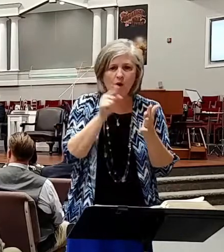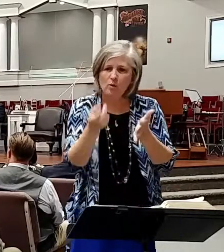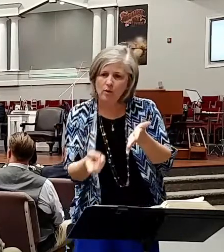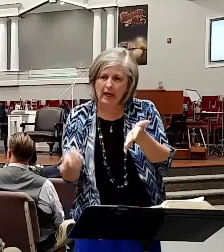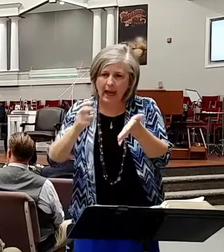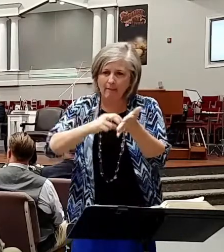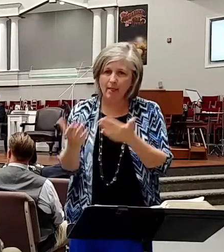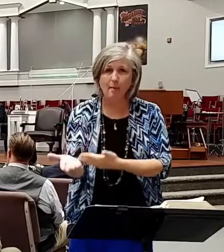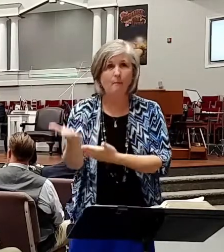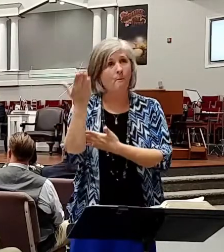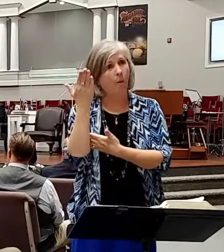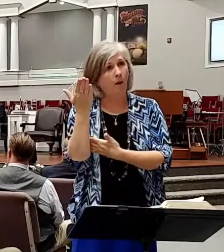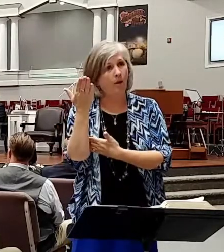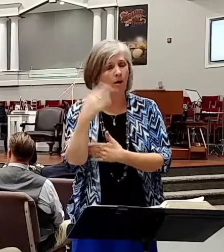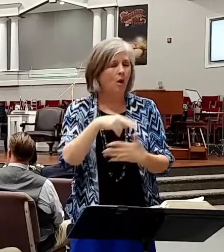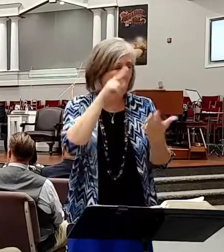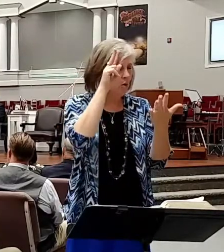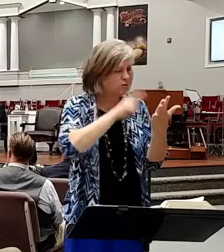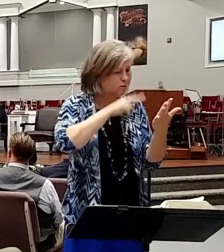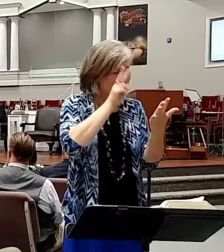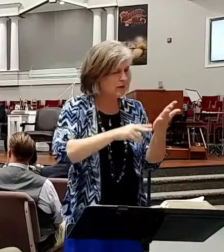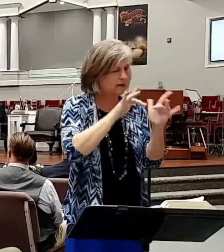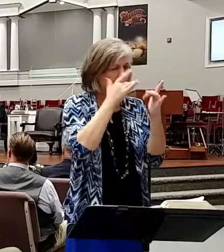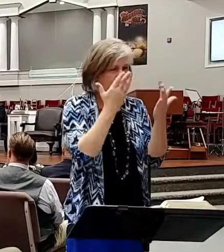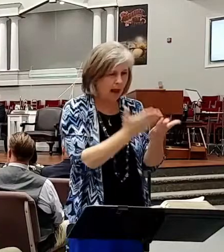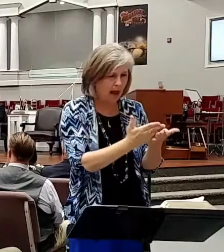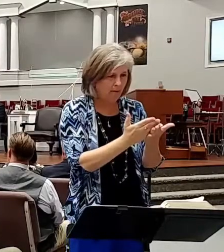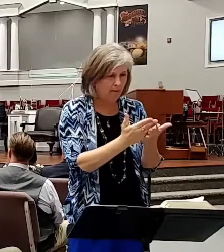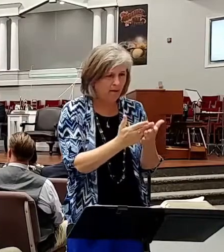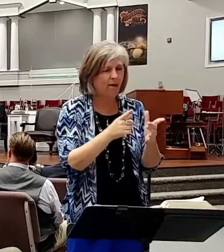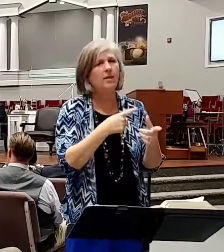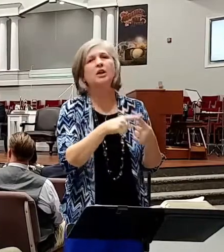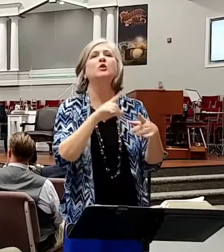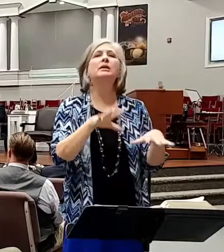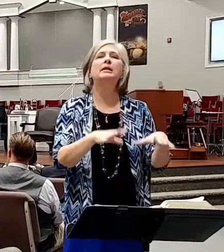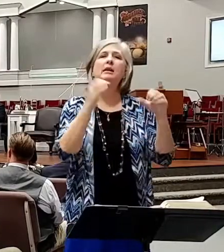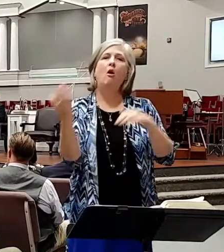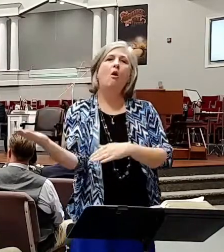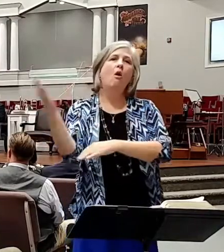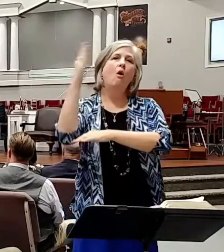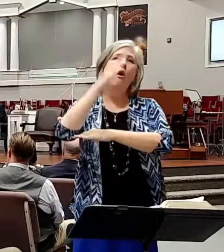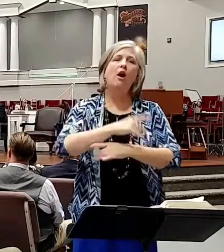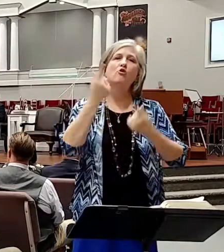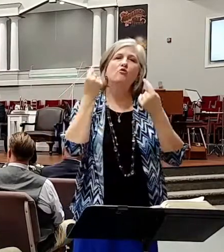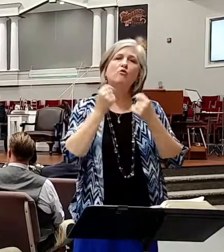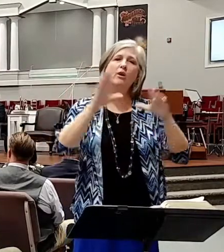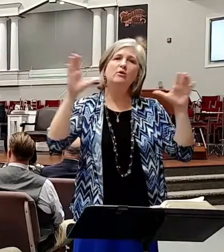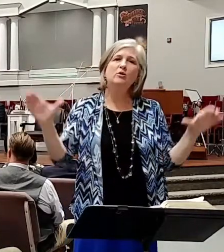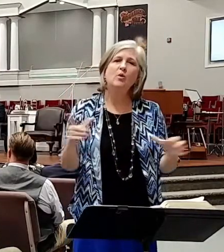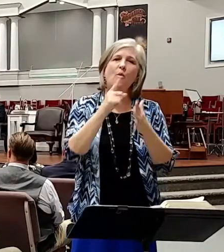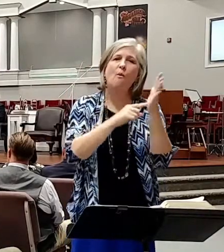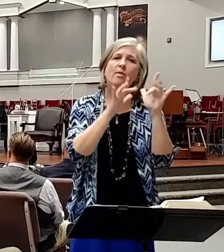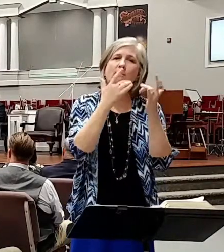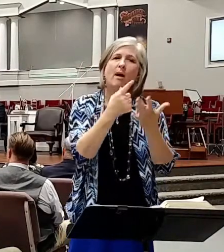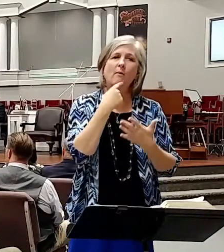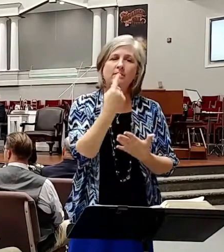and you read your Bible. And then you spend the day trying to do what it said. And then in the evening,